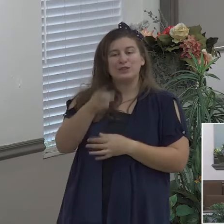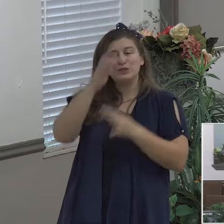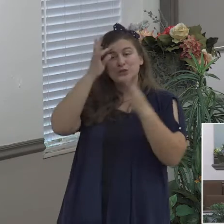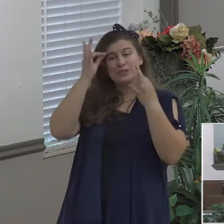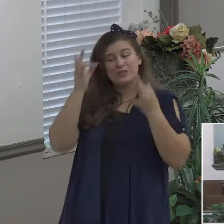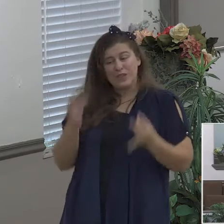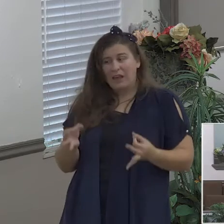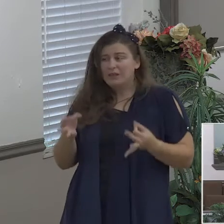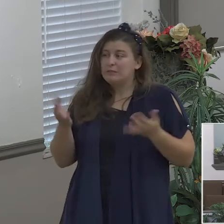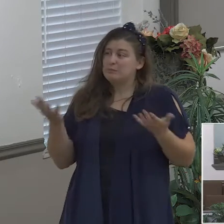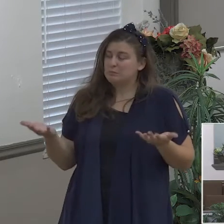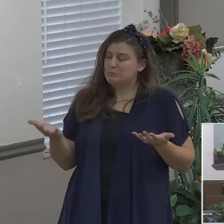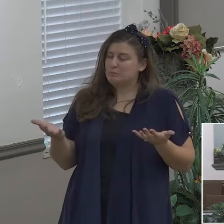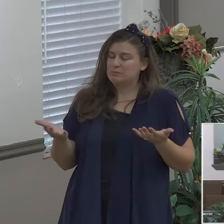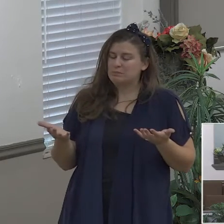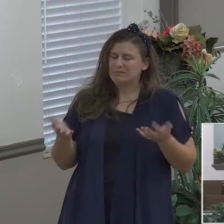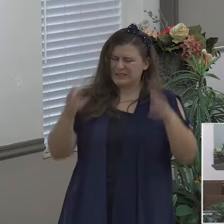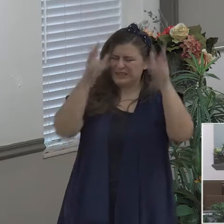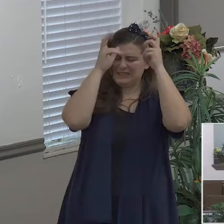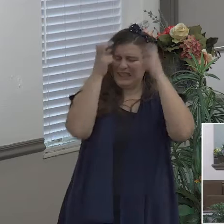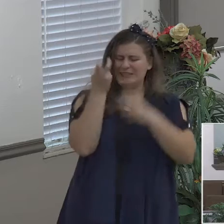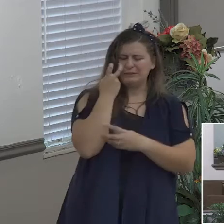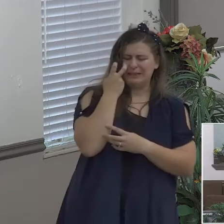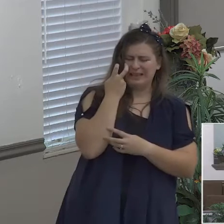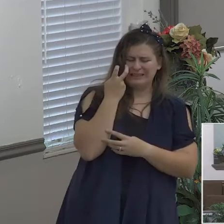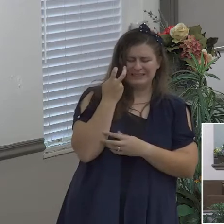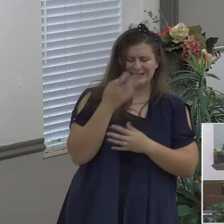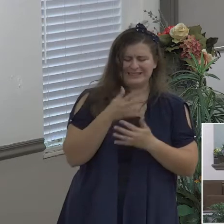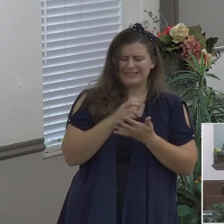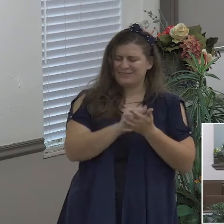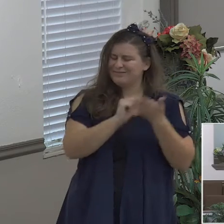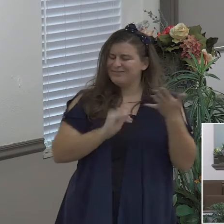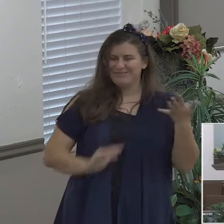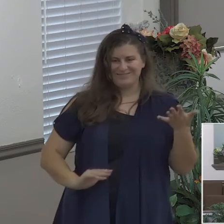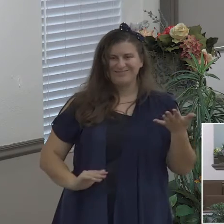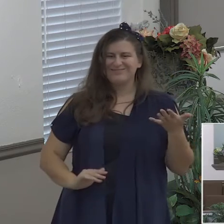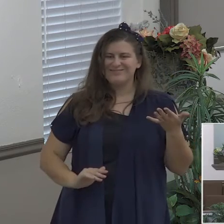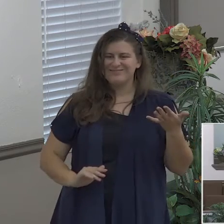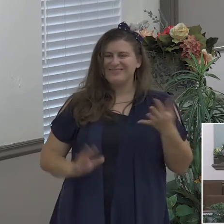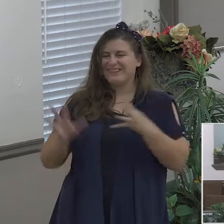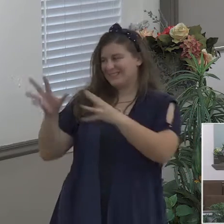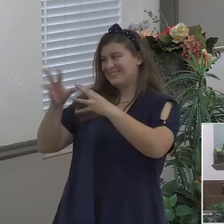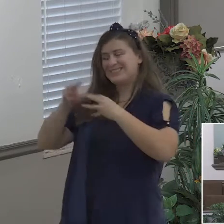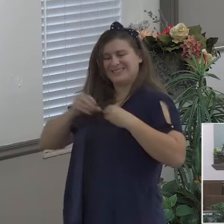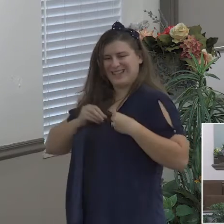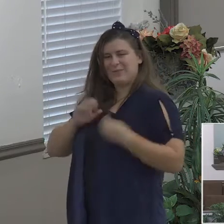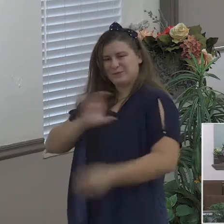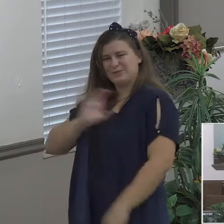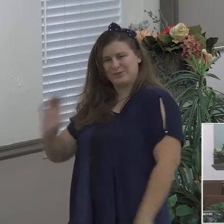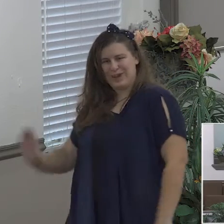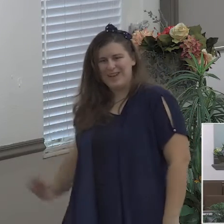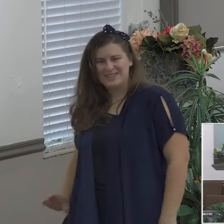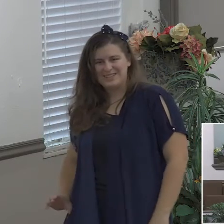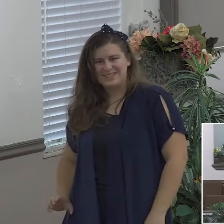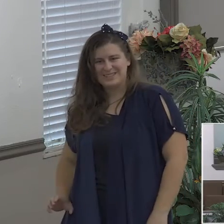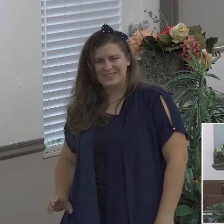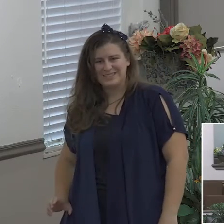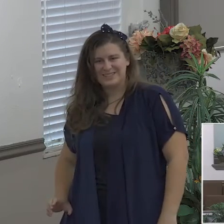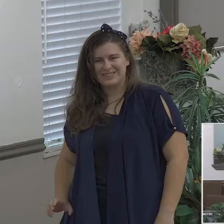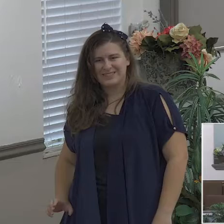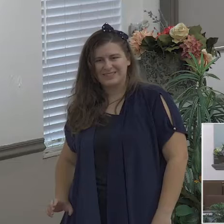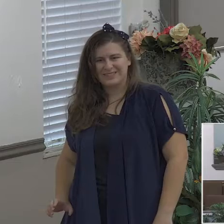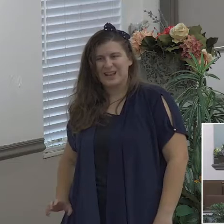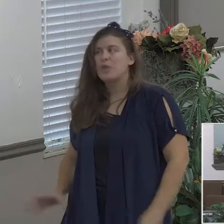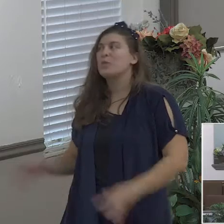we allow ourselves to hear and listen and the Holy Spirit of God begins to work are you